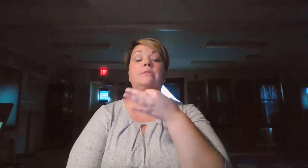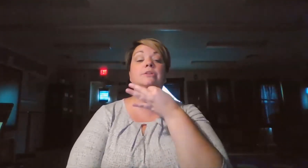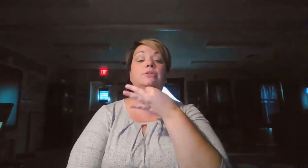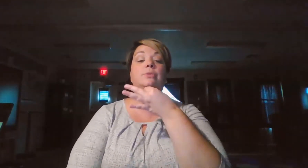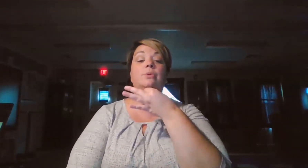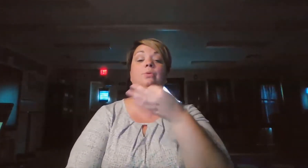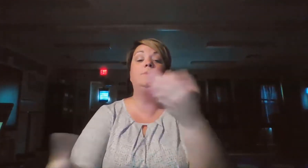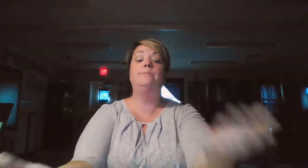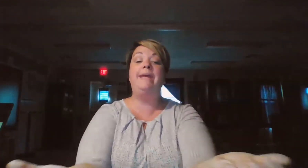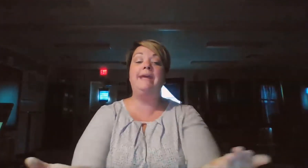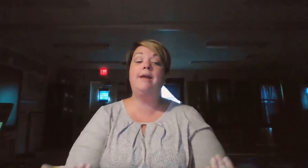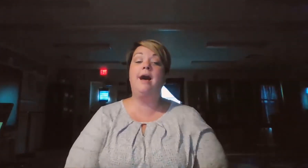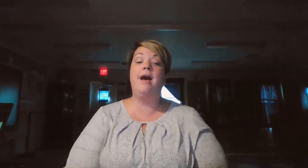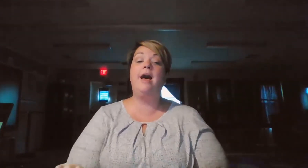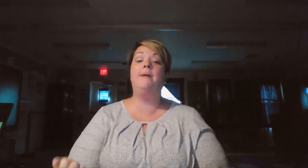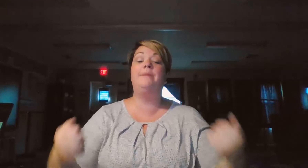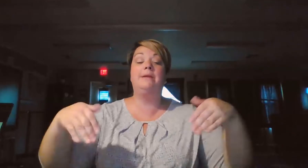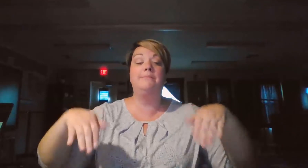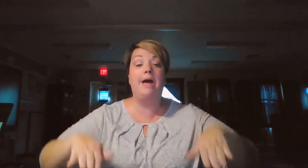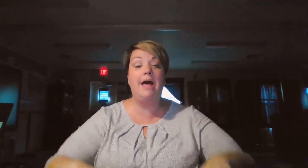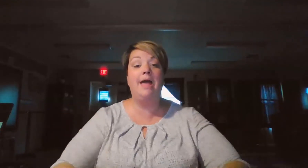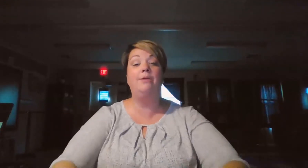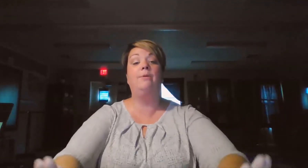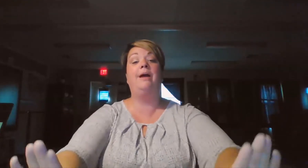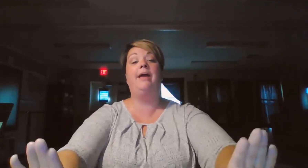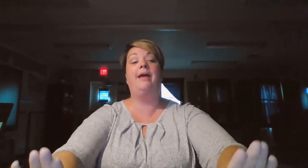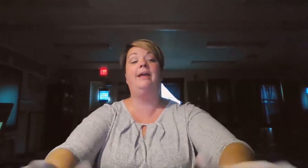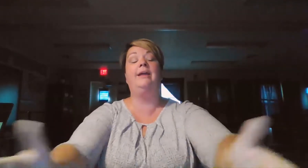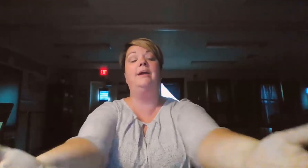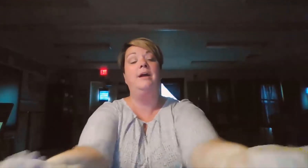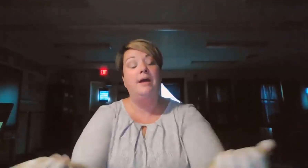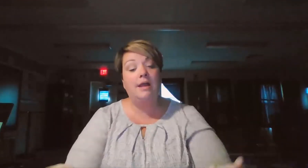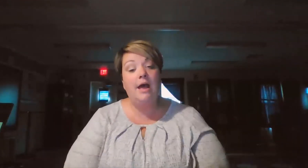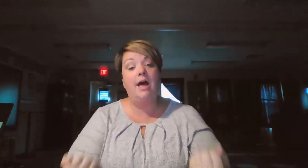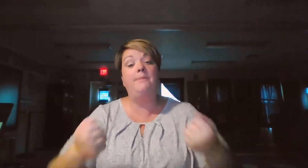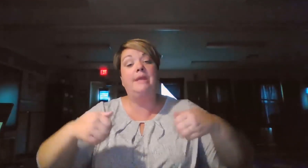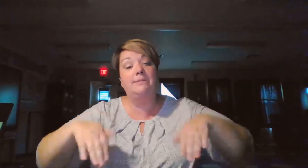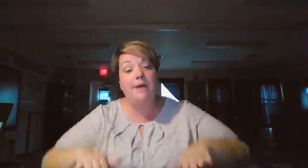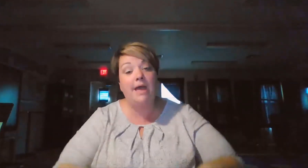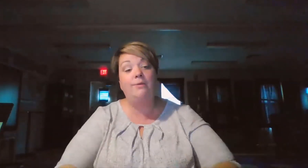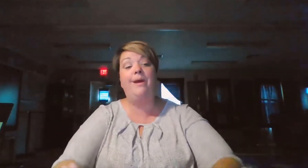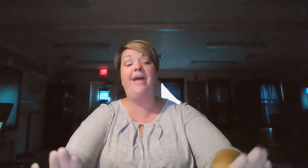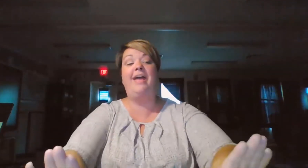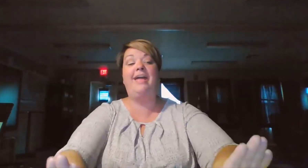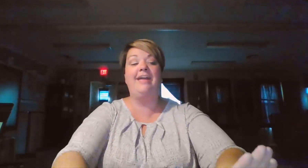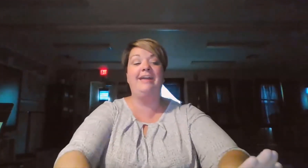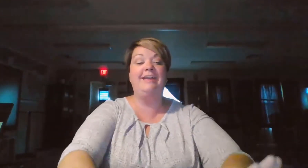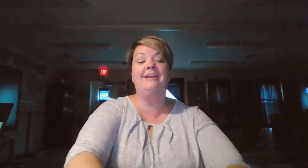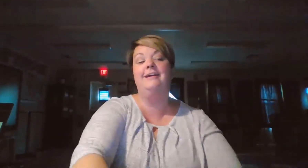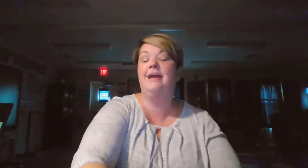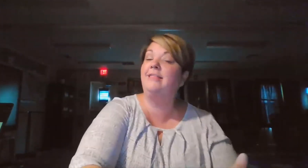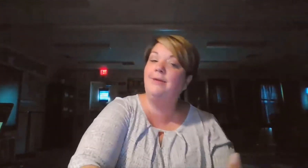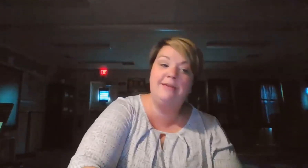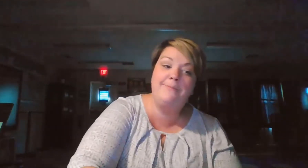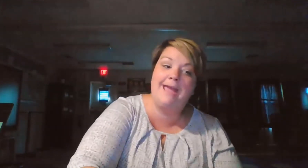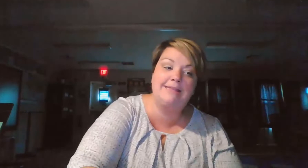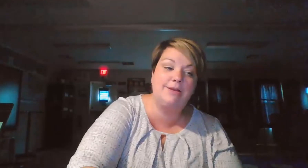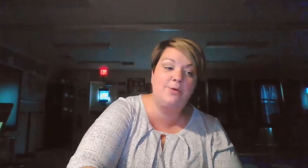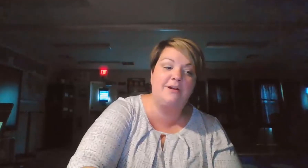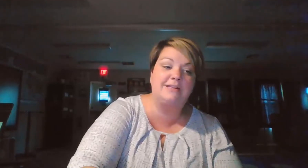soon be coming my way. Coming my way. And then we hear back at the chorus.